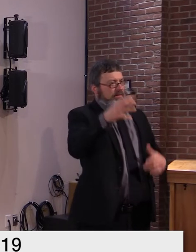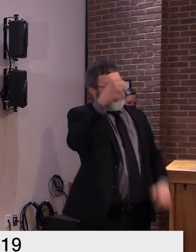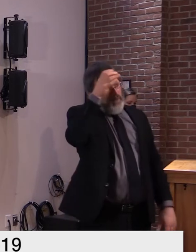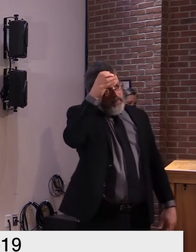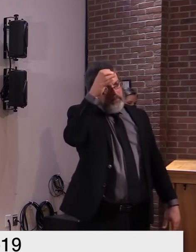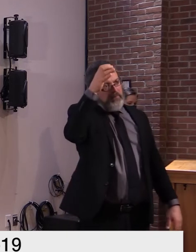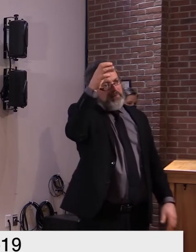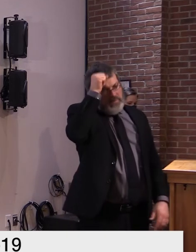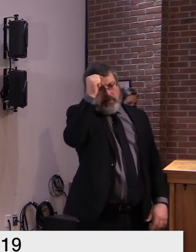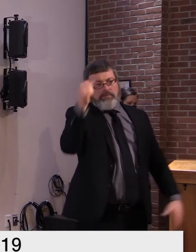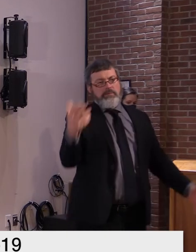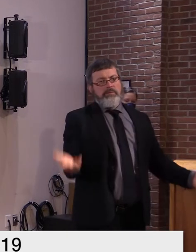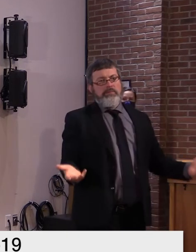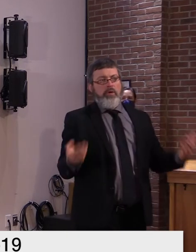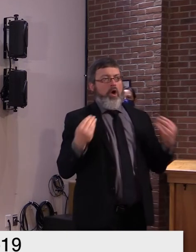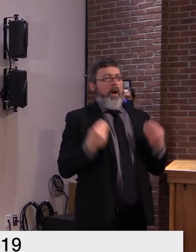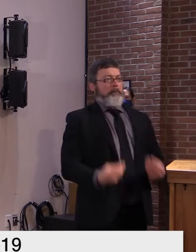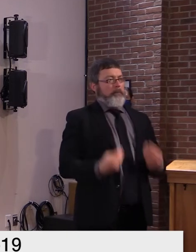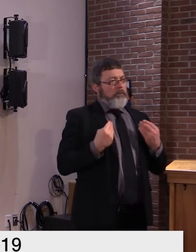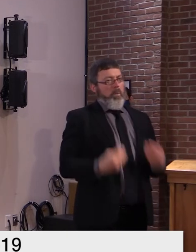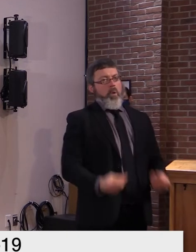Thank you very much, Governor. Thank you.